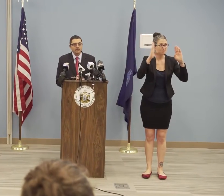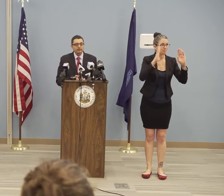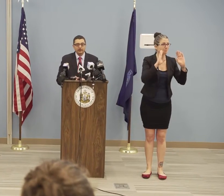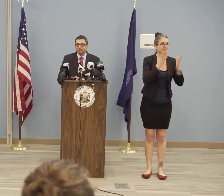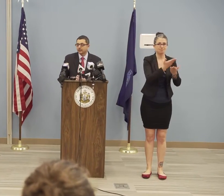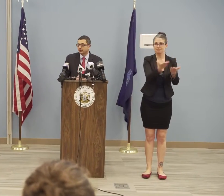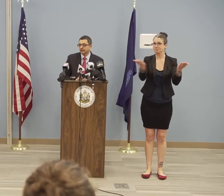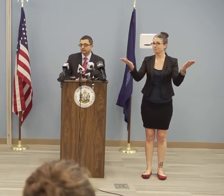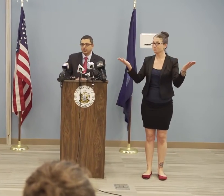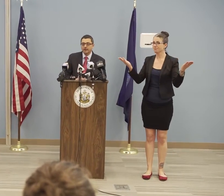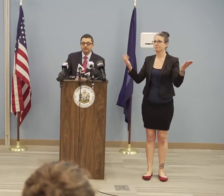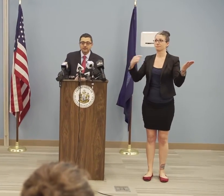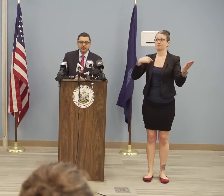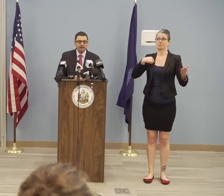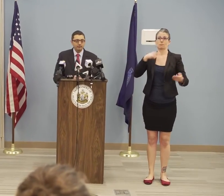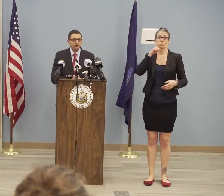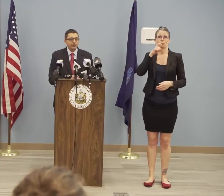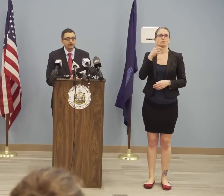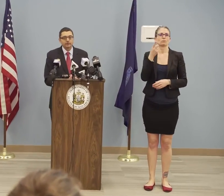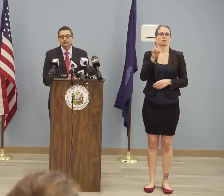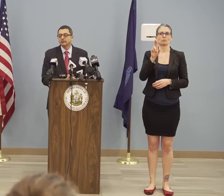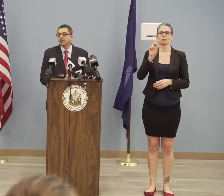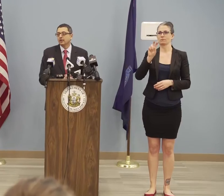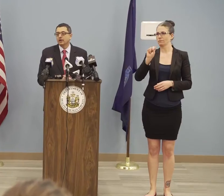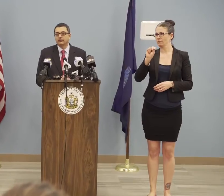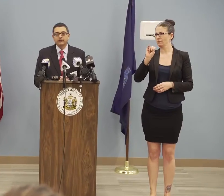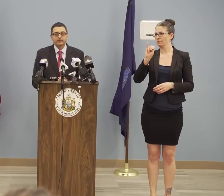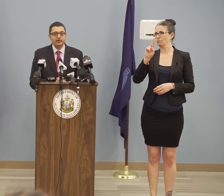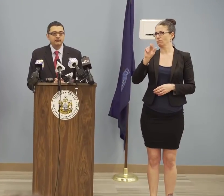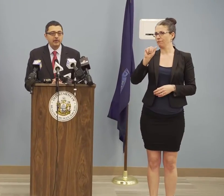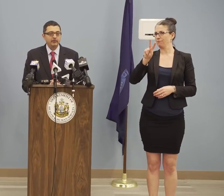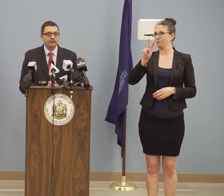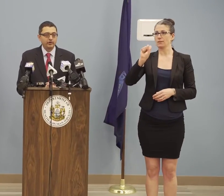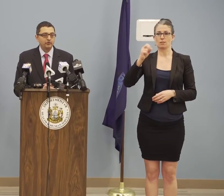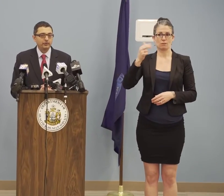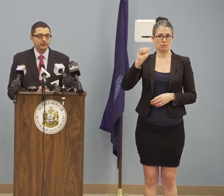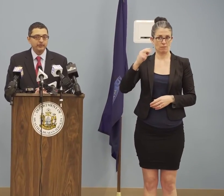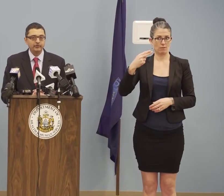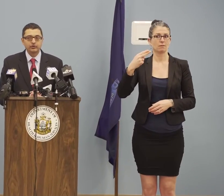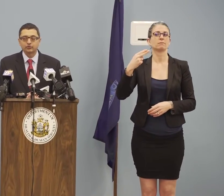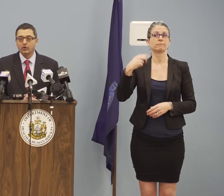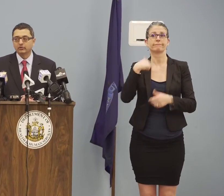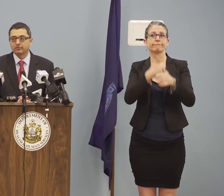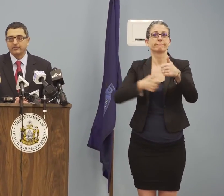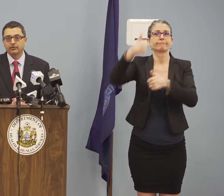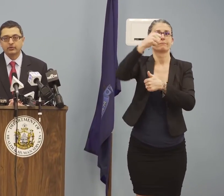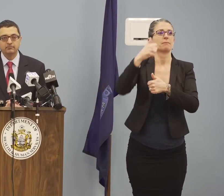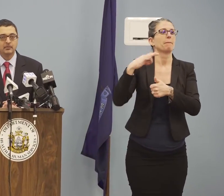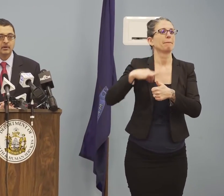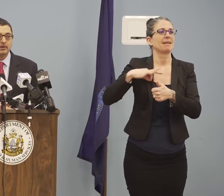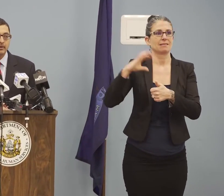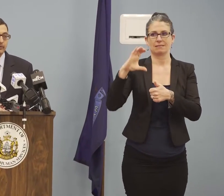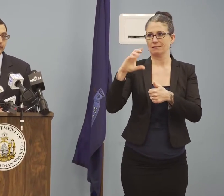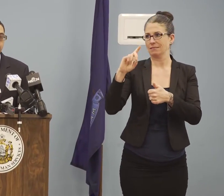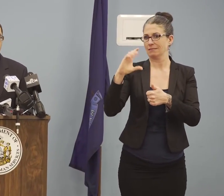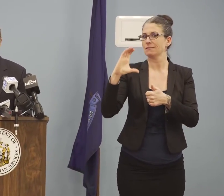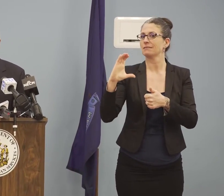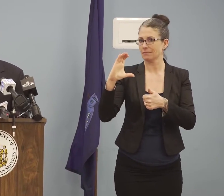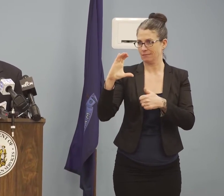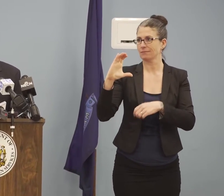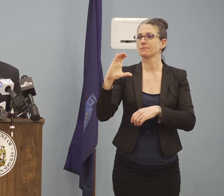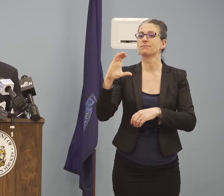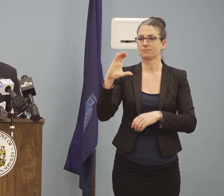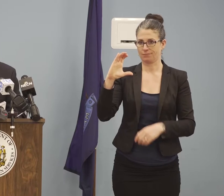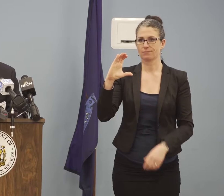My name is Dr. Nirav Shah. I am the director of the State of Maine's Center for Disease Control and Prevention, an agency